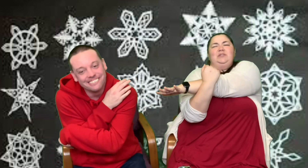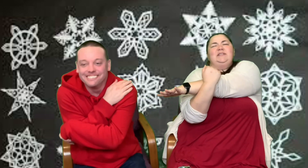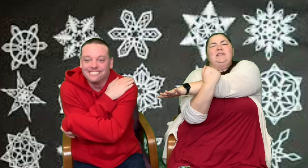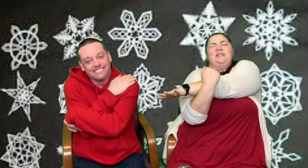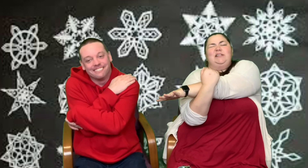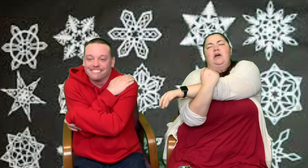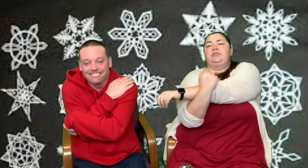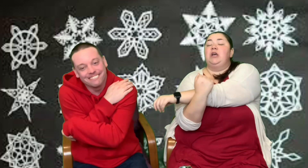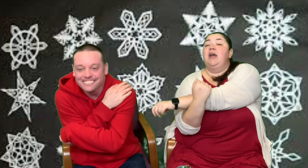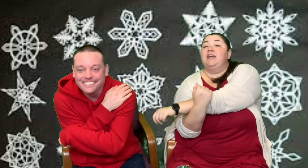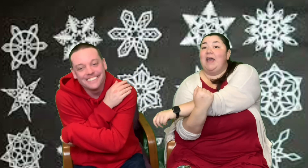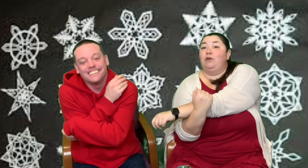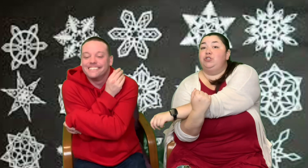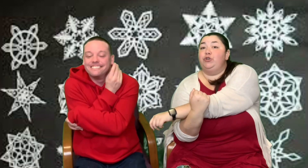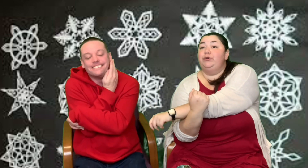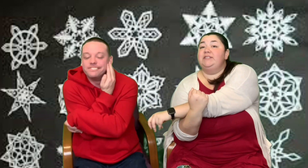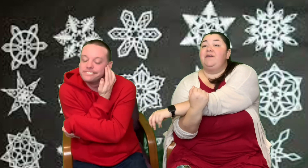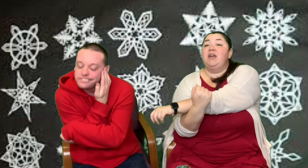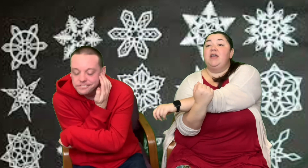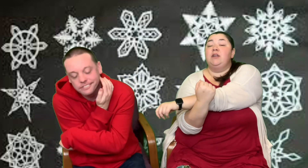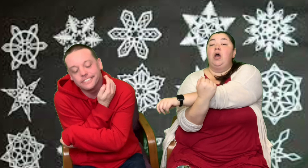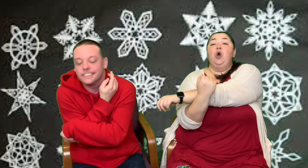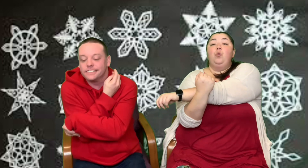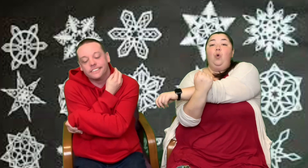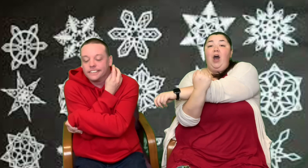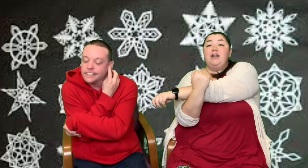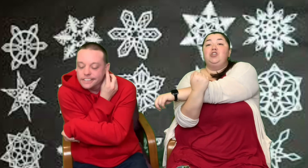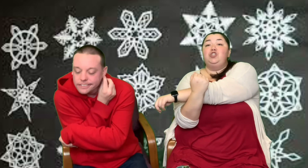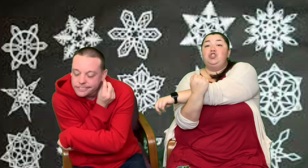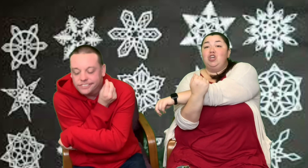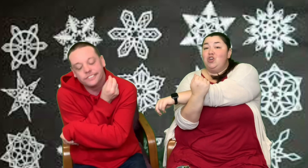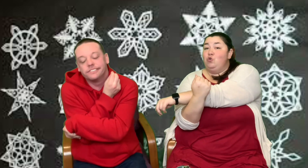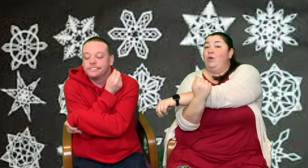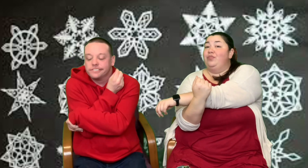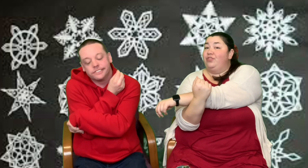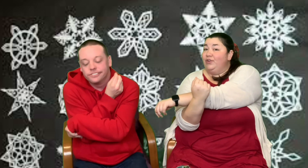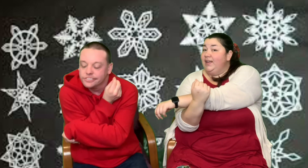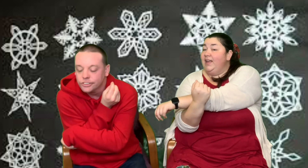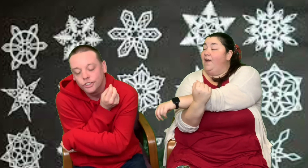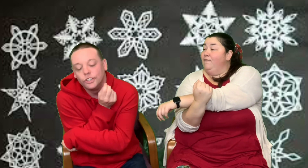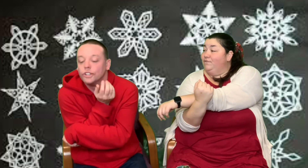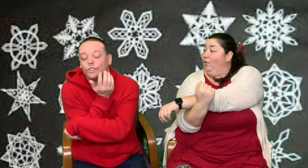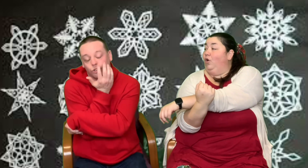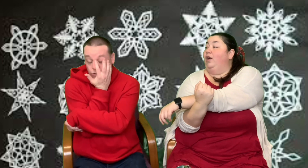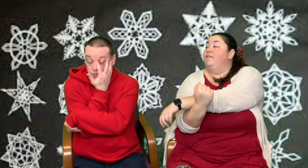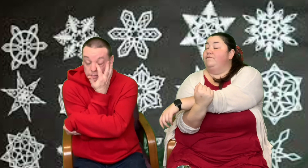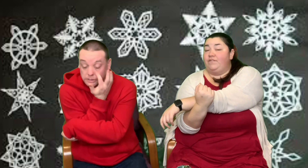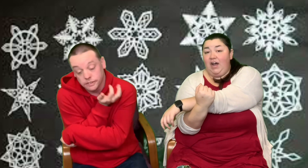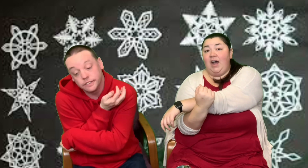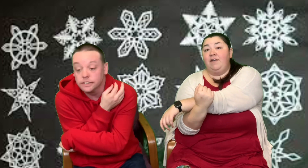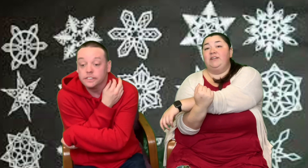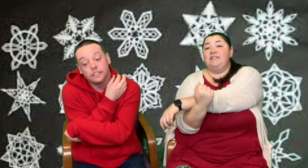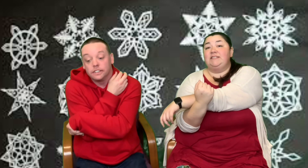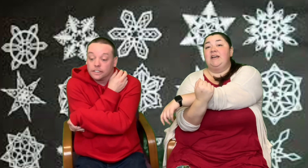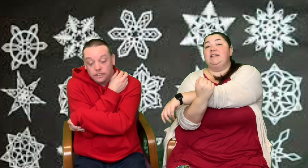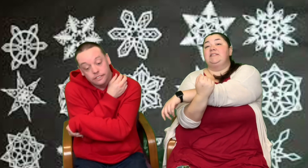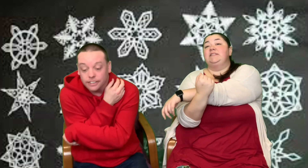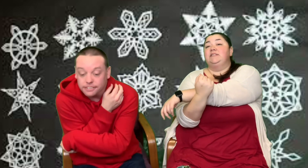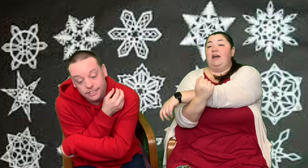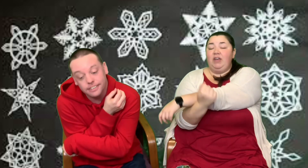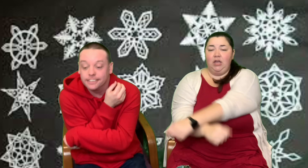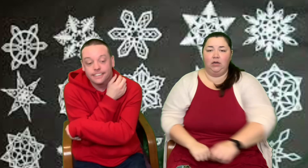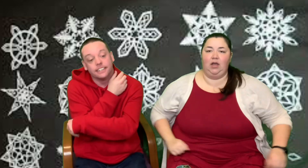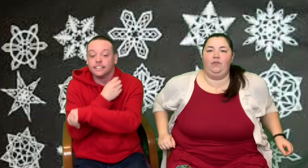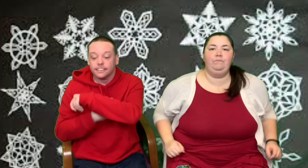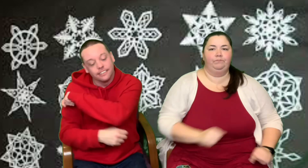other one up, pull it nice and close. Count to seven. One, two, three, four, five, six,